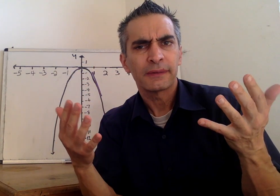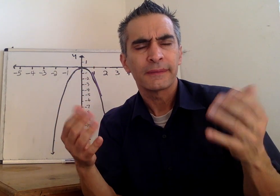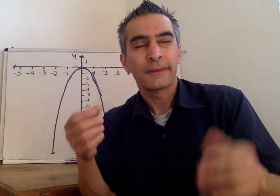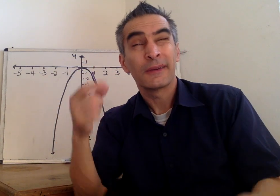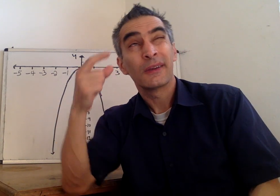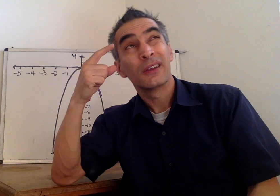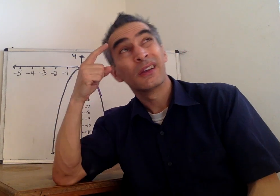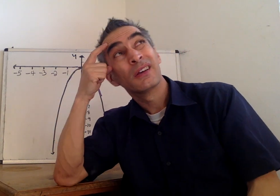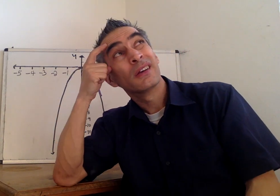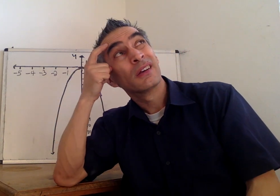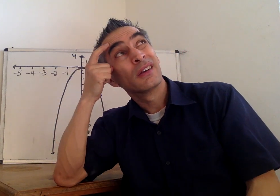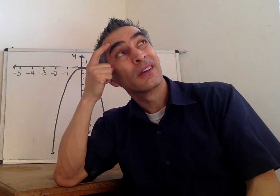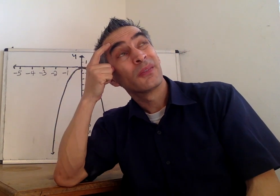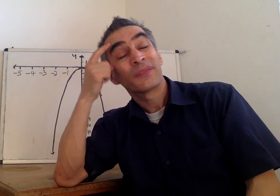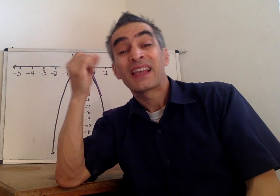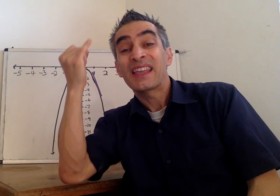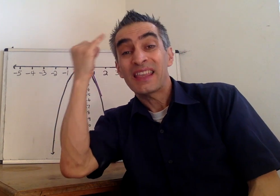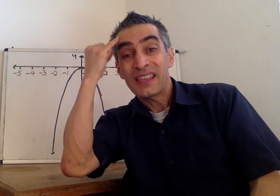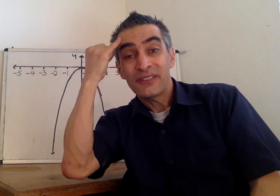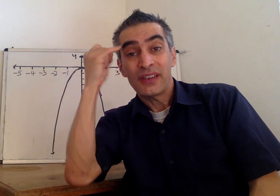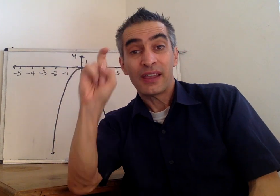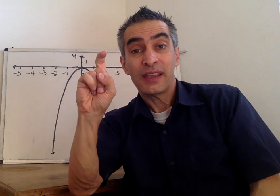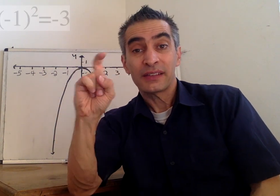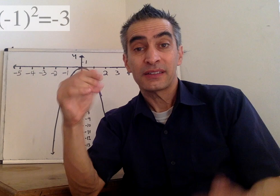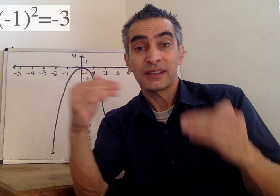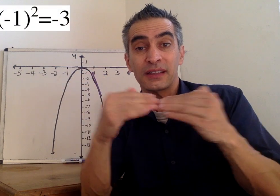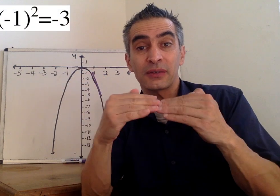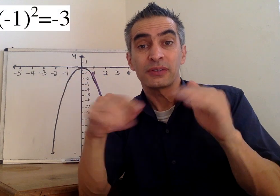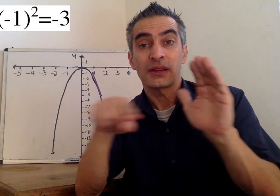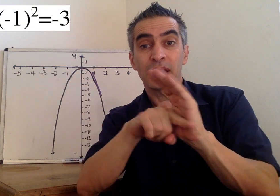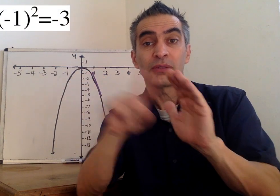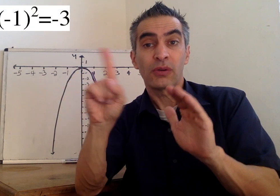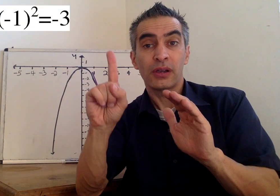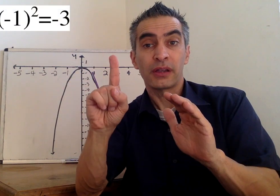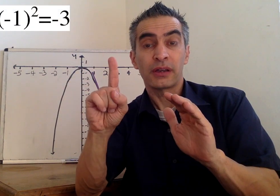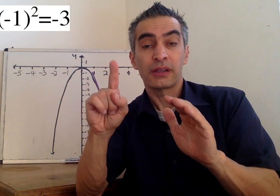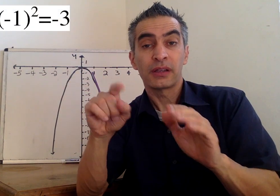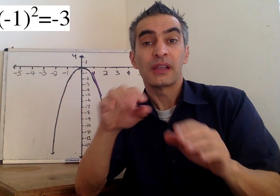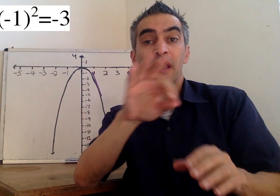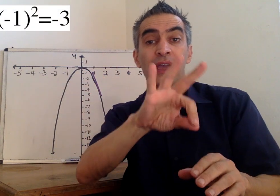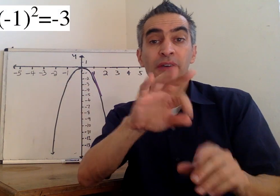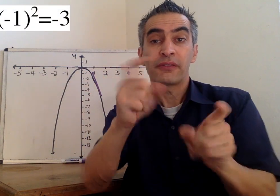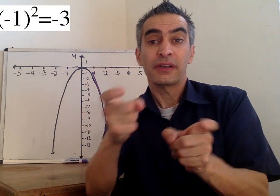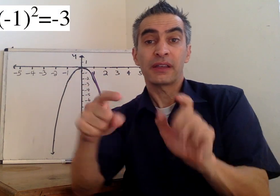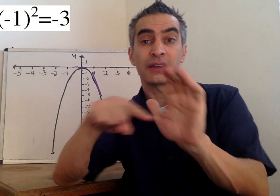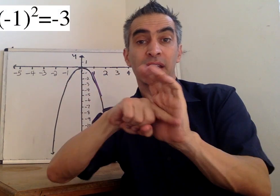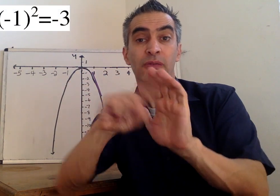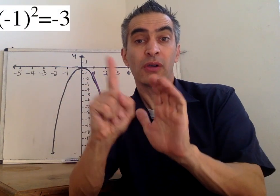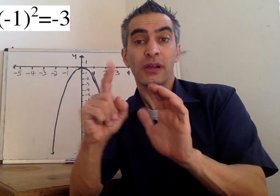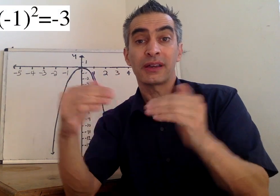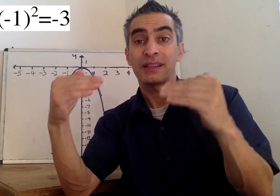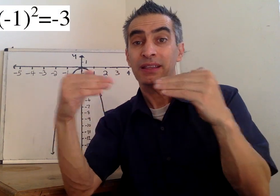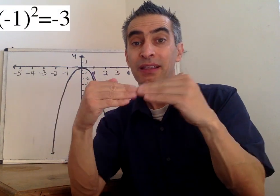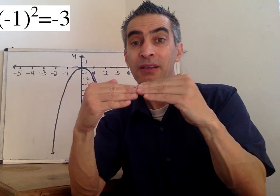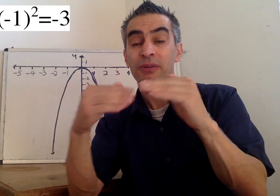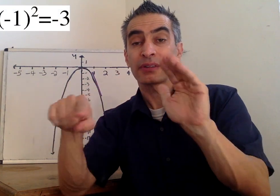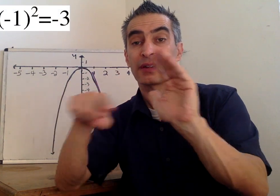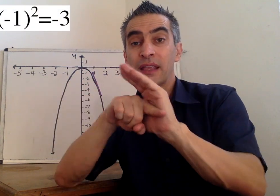to? Well, let's think about this. If x equals negative 1, f at negative 1